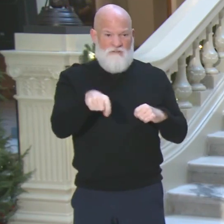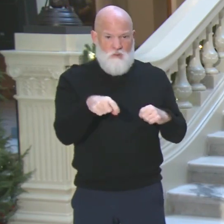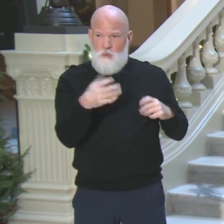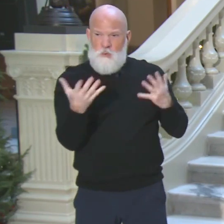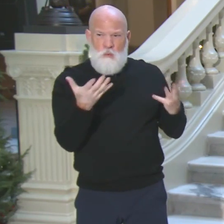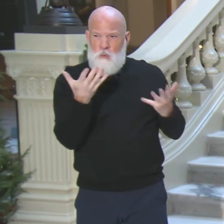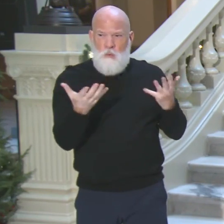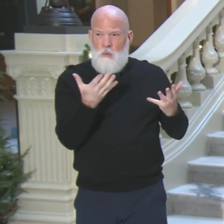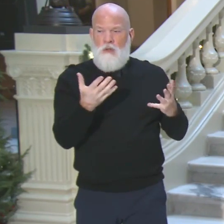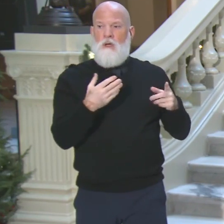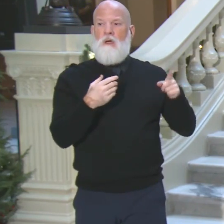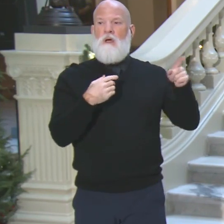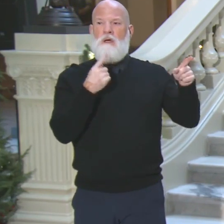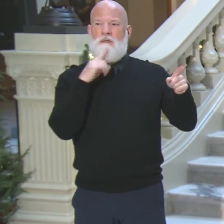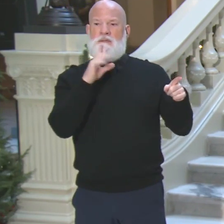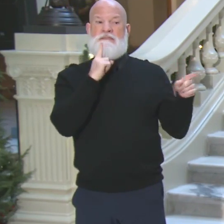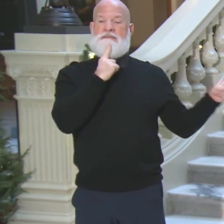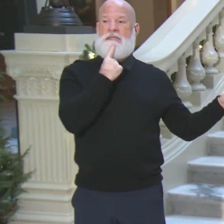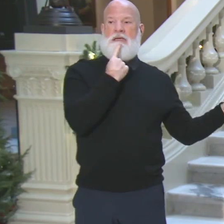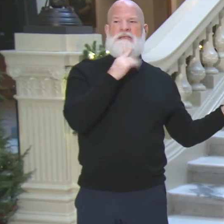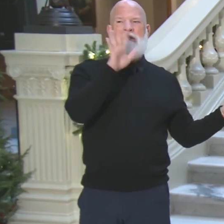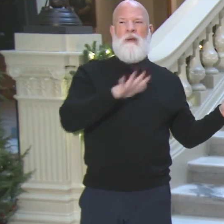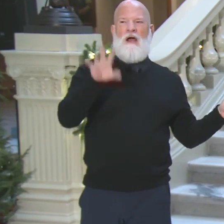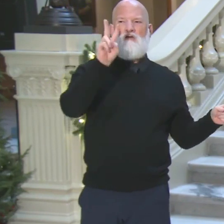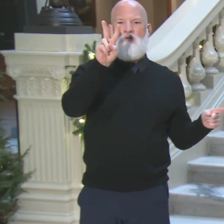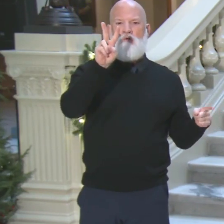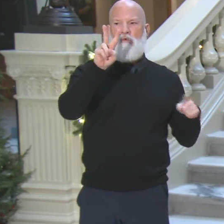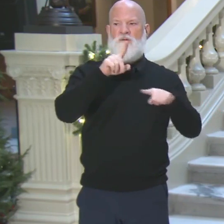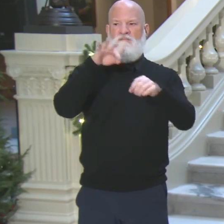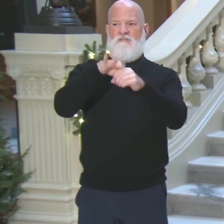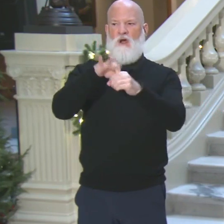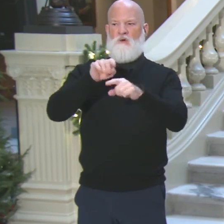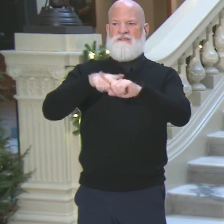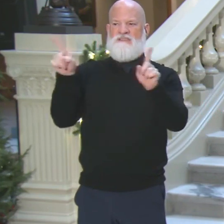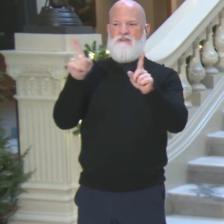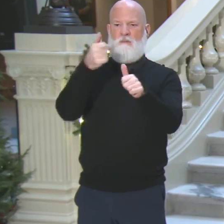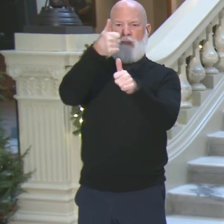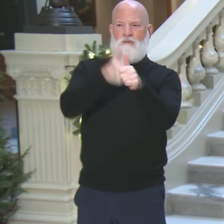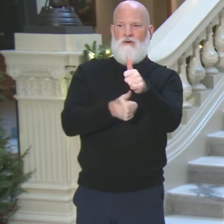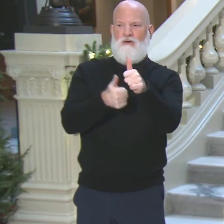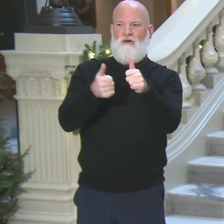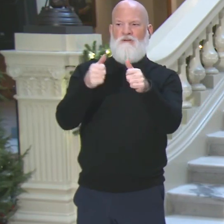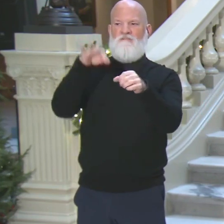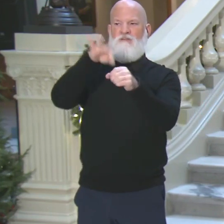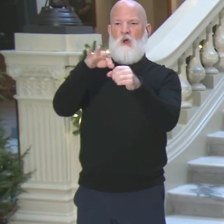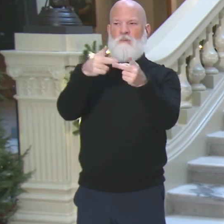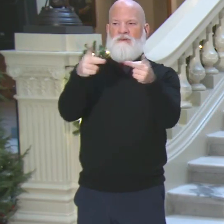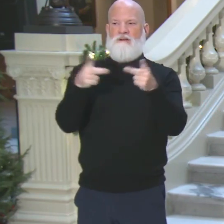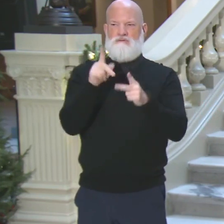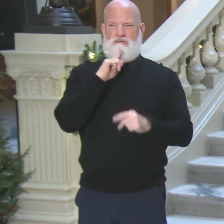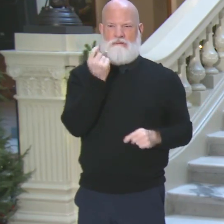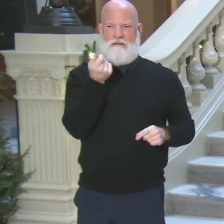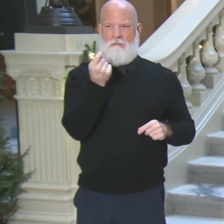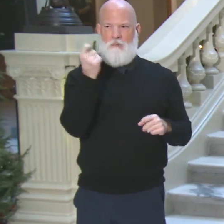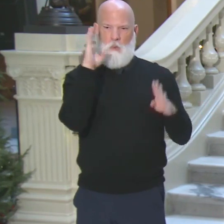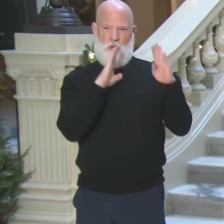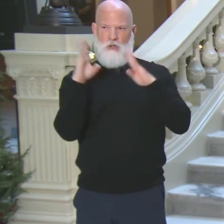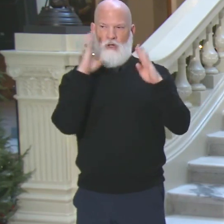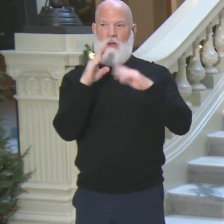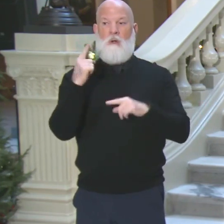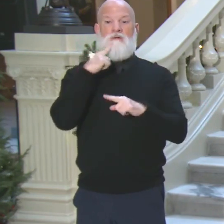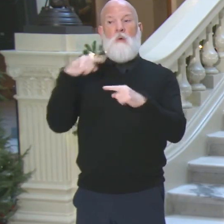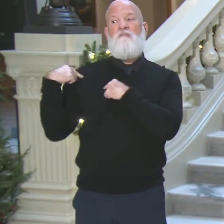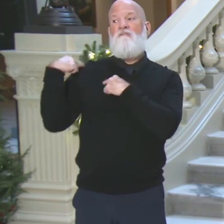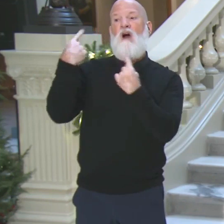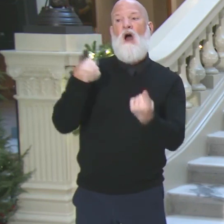It's about two votes per precinct. It's a big county. It's a little worrisome. And my best guess is they have a batch somewhere they didn't get. And we've been asking about it. The problem is